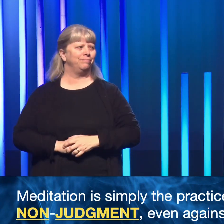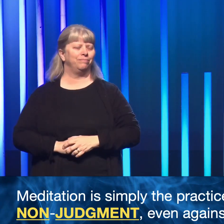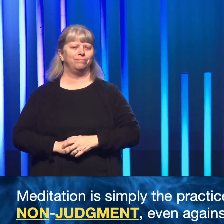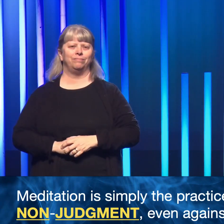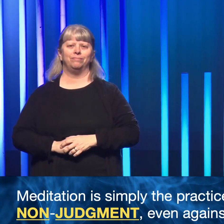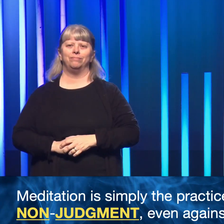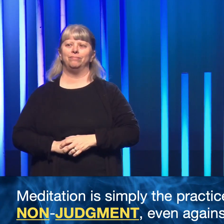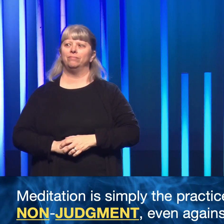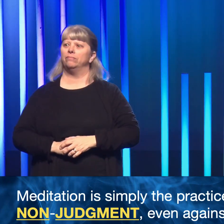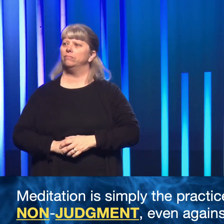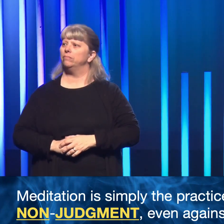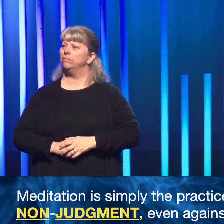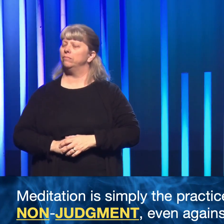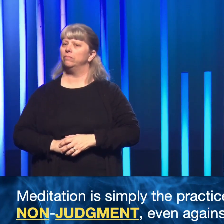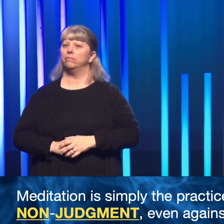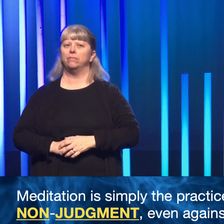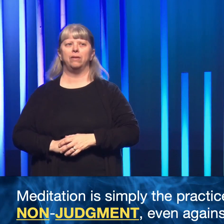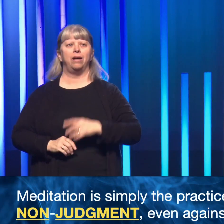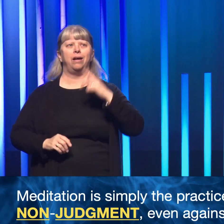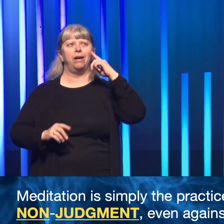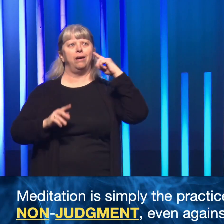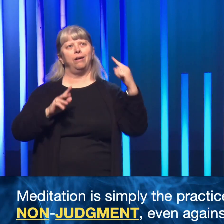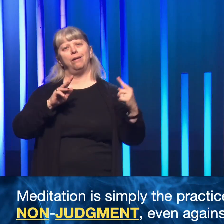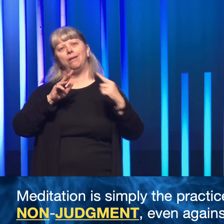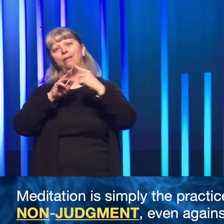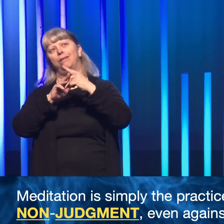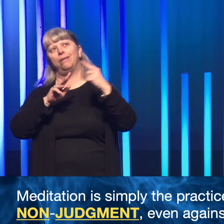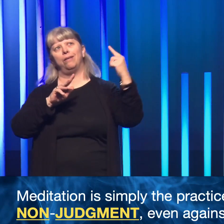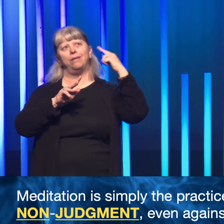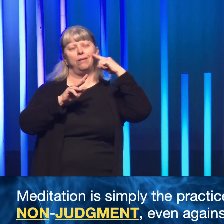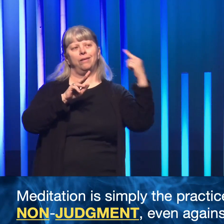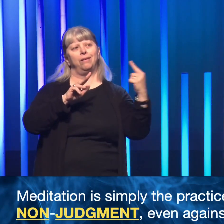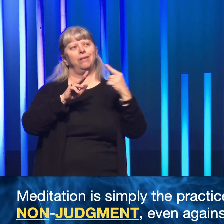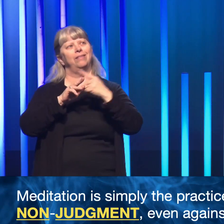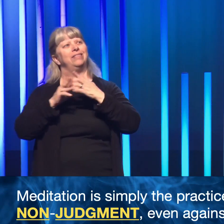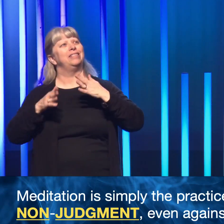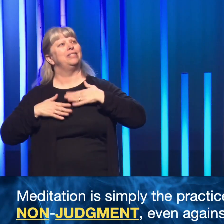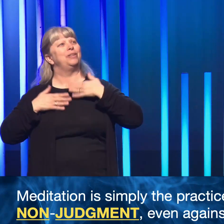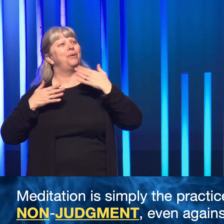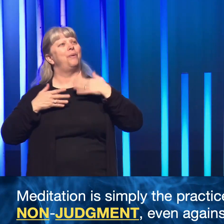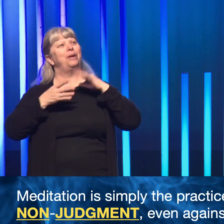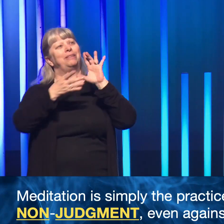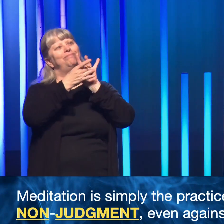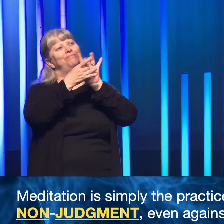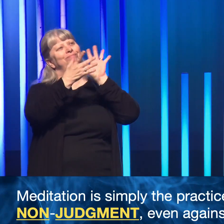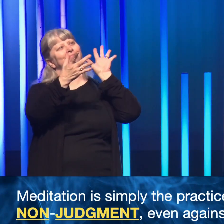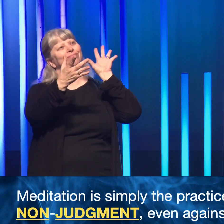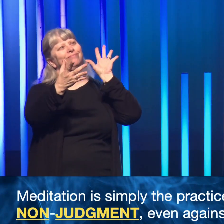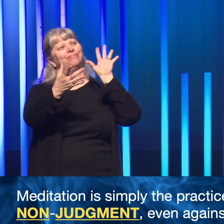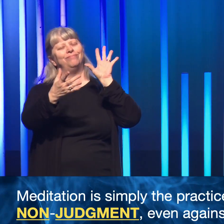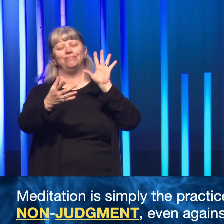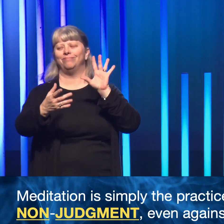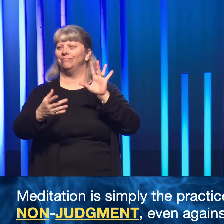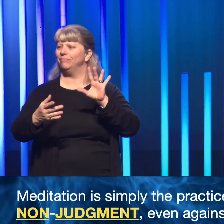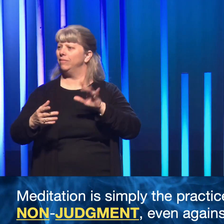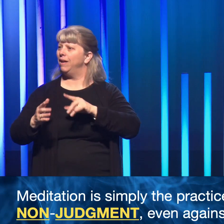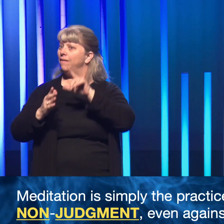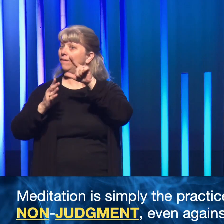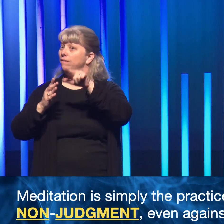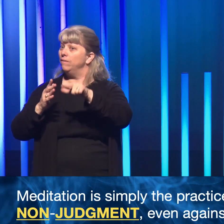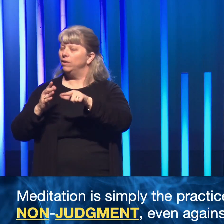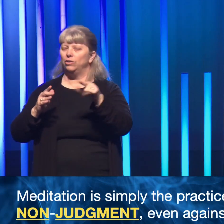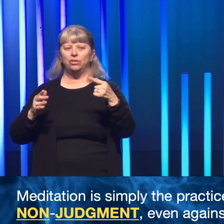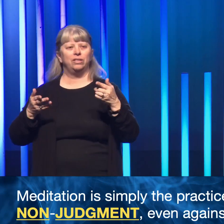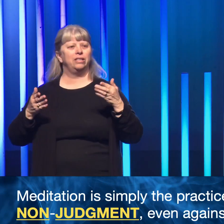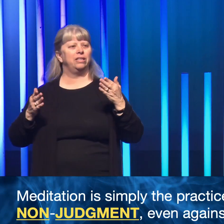When outside thoughts come to mind, I wish them joy, and I let them go. And eventually, I